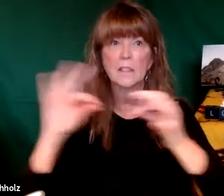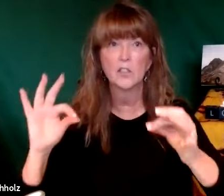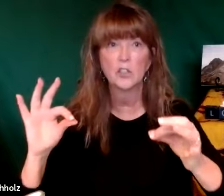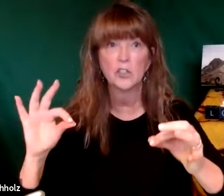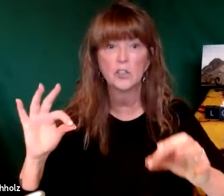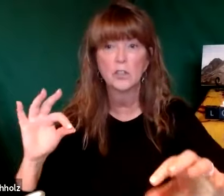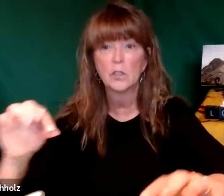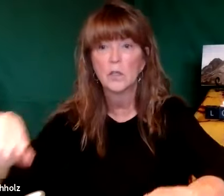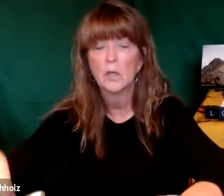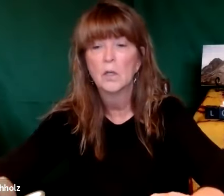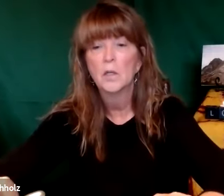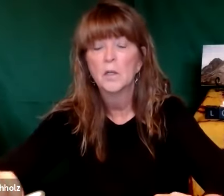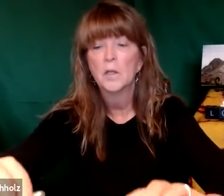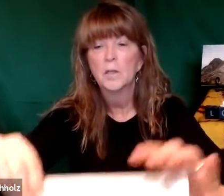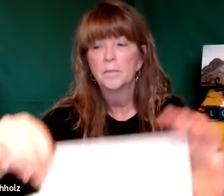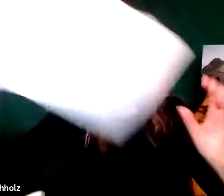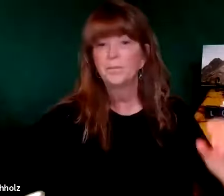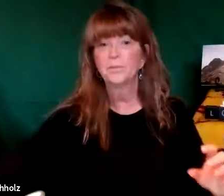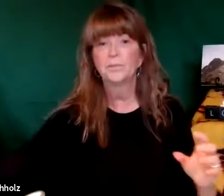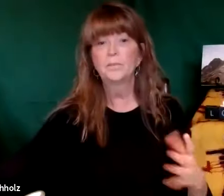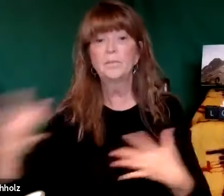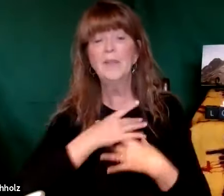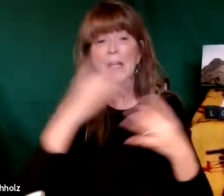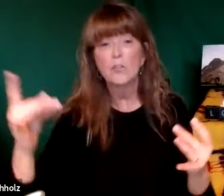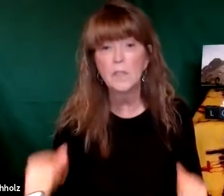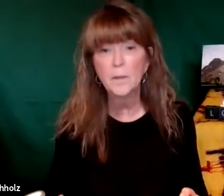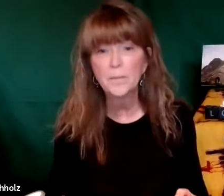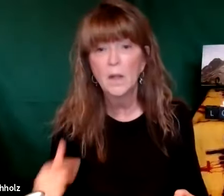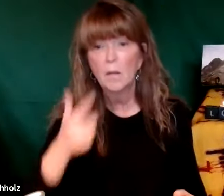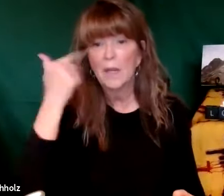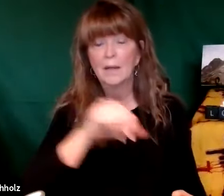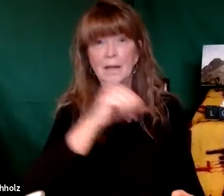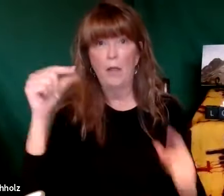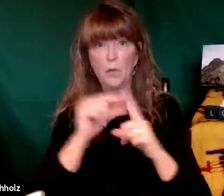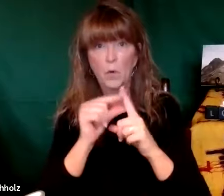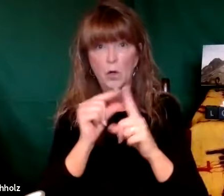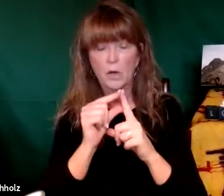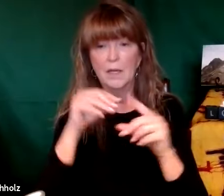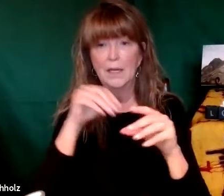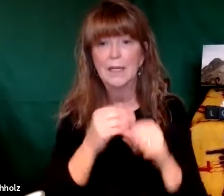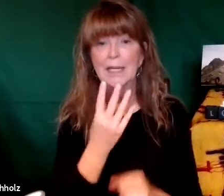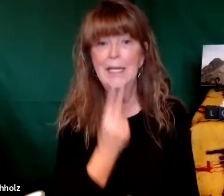which means that his teaching following that will have more strength than all that led up to it